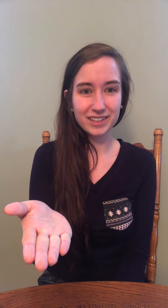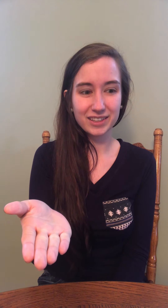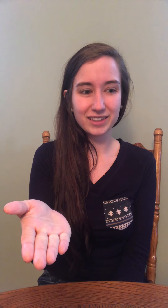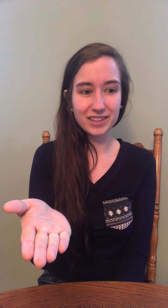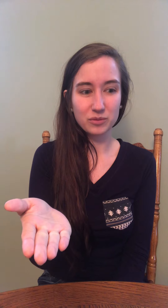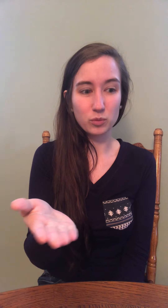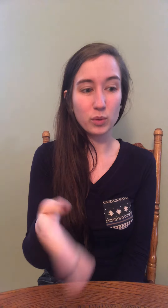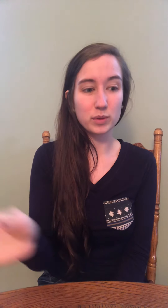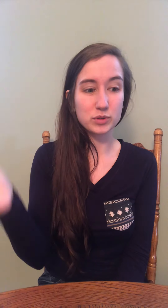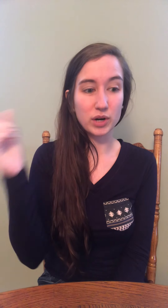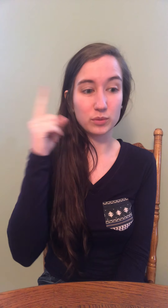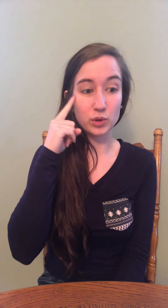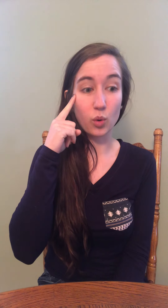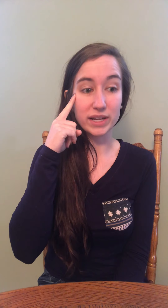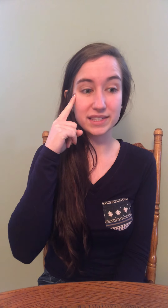What words rhyme with Hoist?